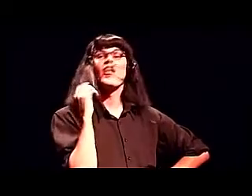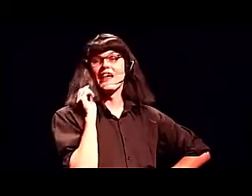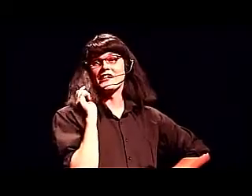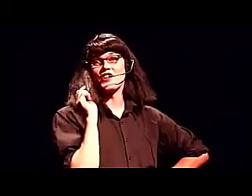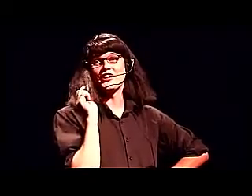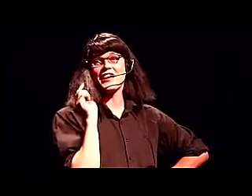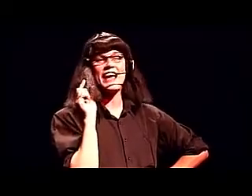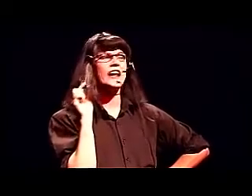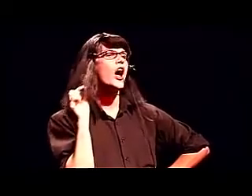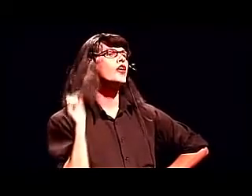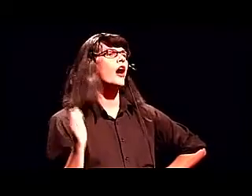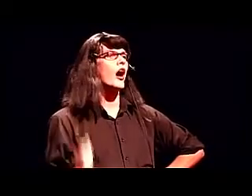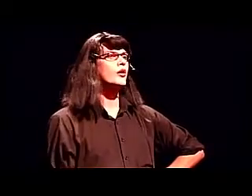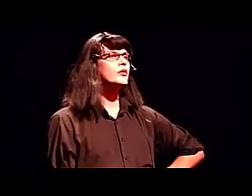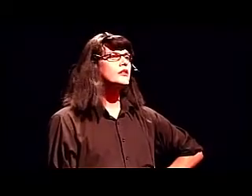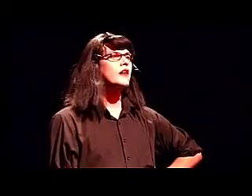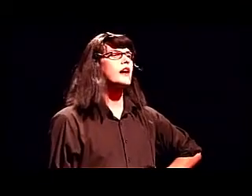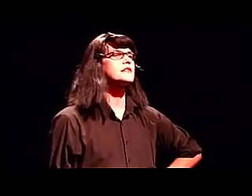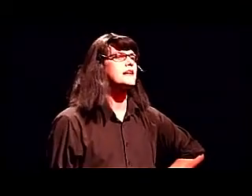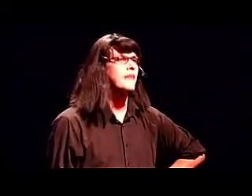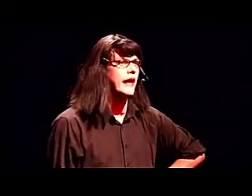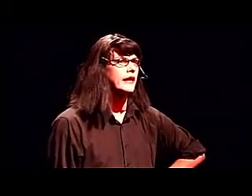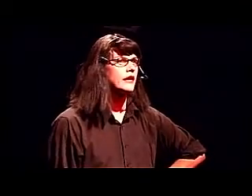Then he said it again. No. I said men.